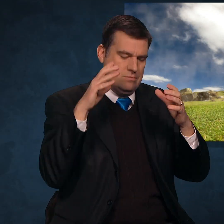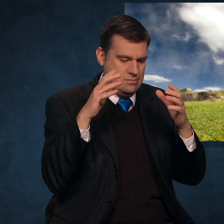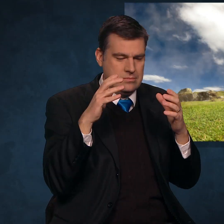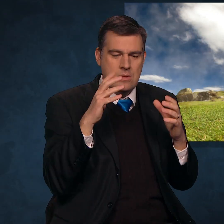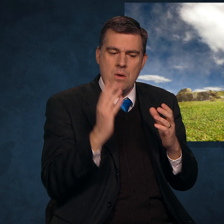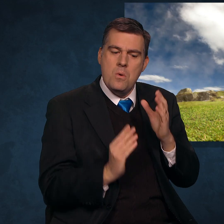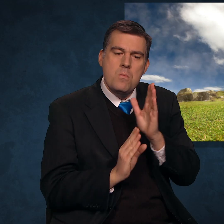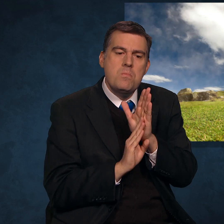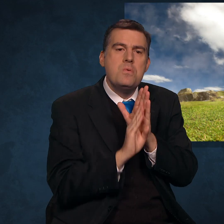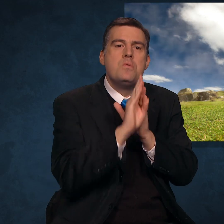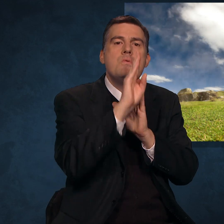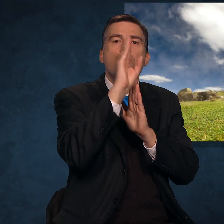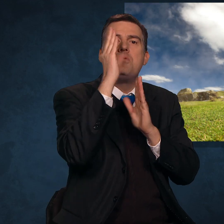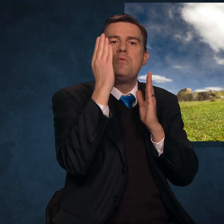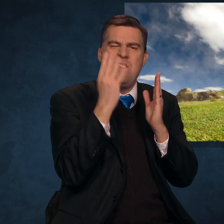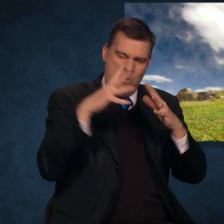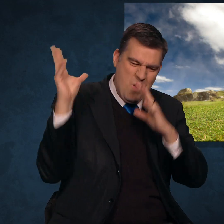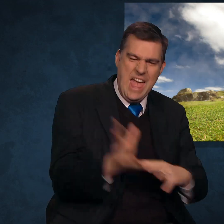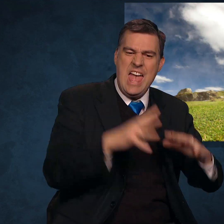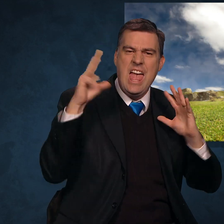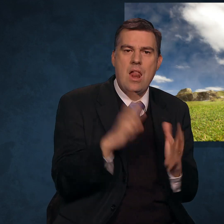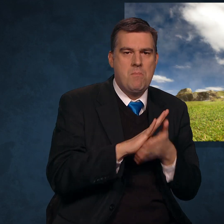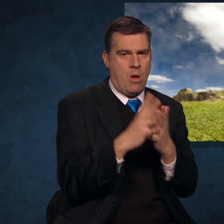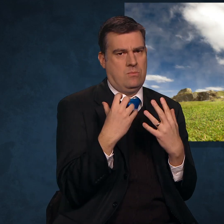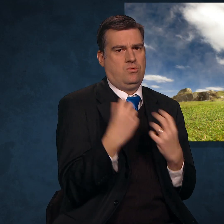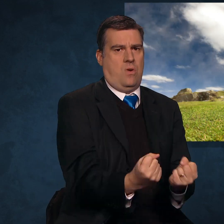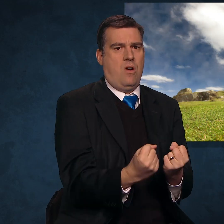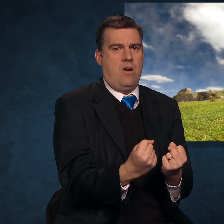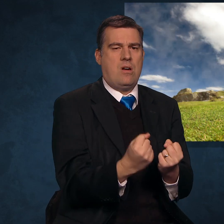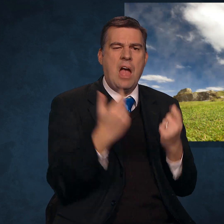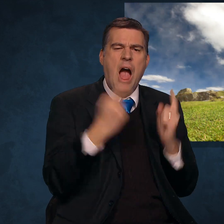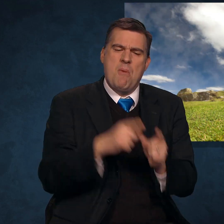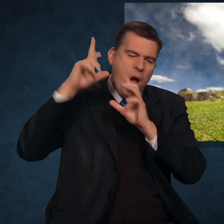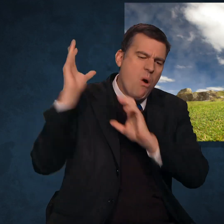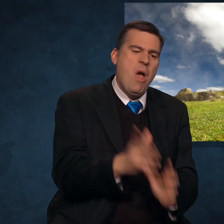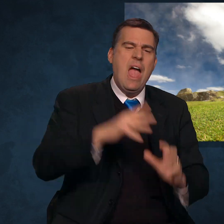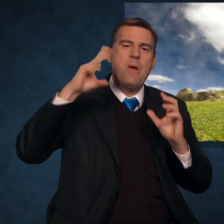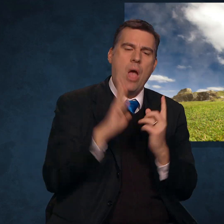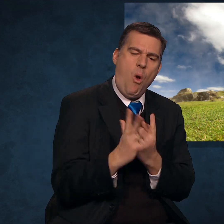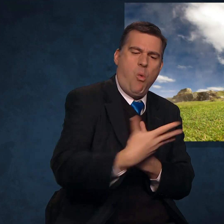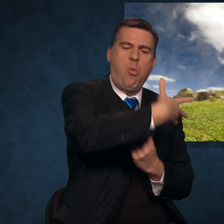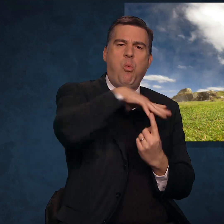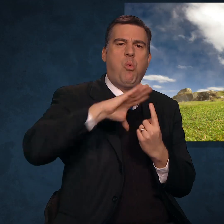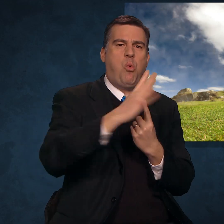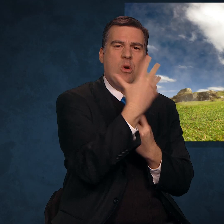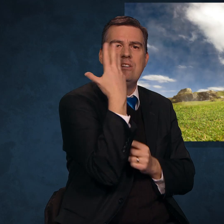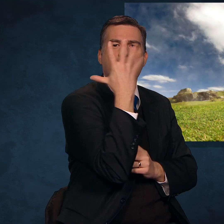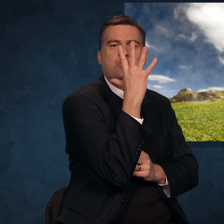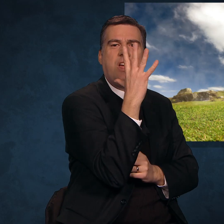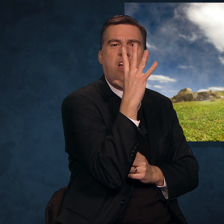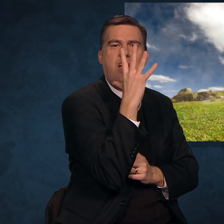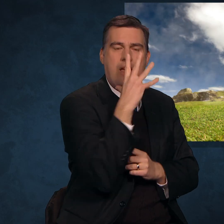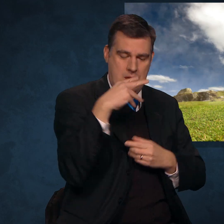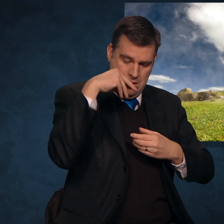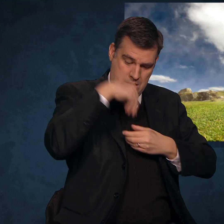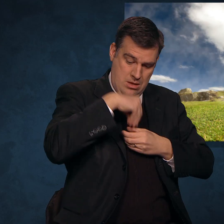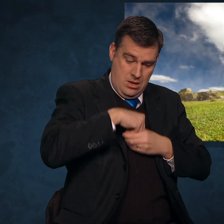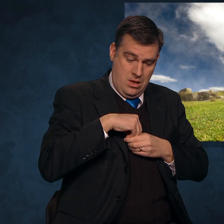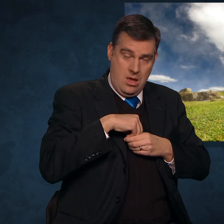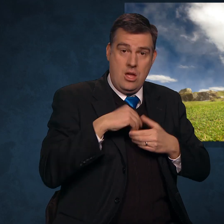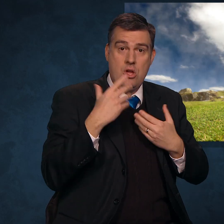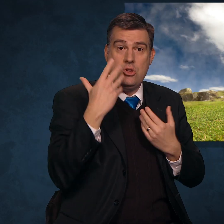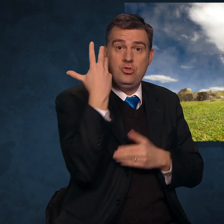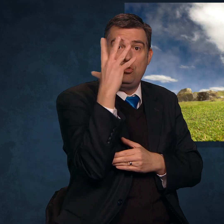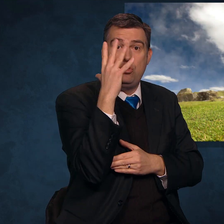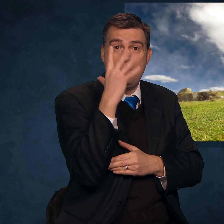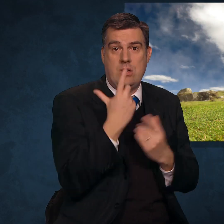a windy environment become stronger. As winds whip around a young sapling, forces inside the tree do